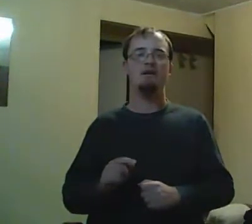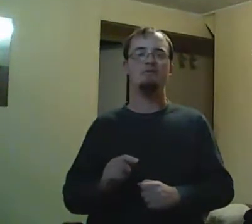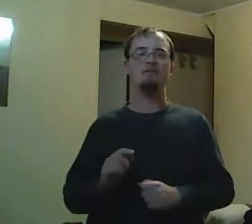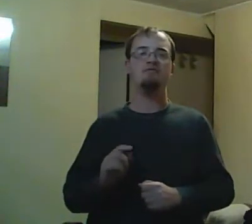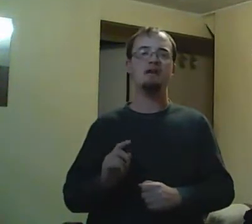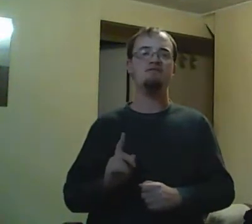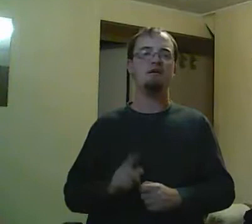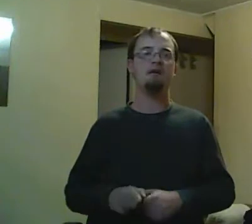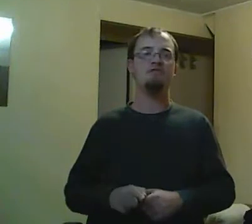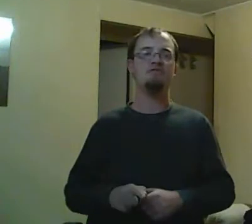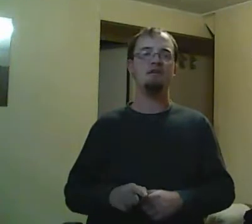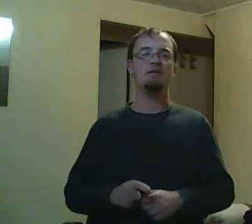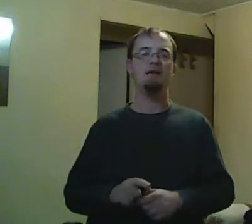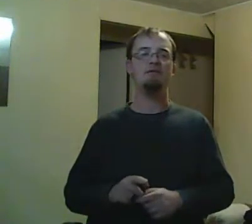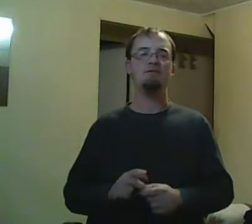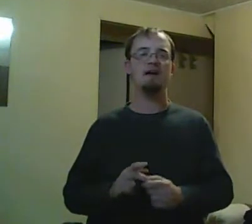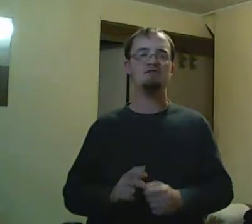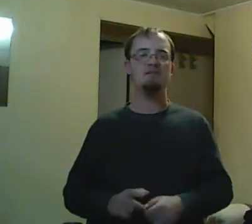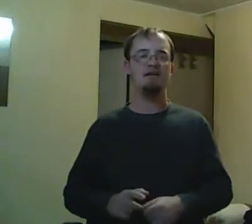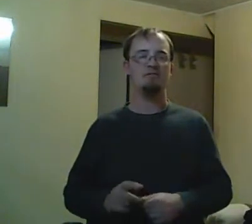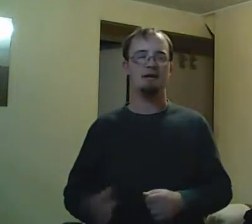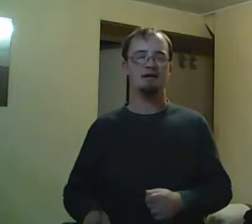And Rick thinks that, you know, she has an affection with him.